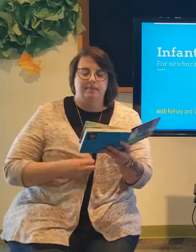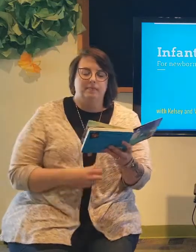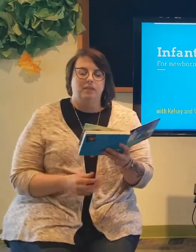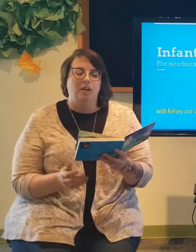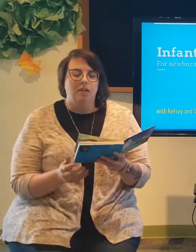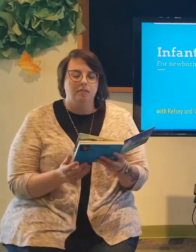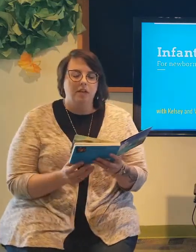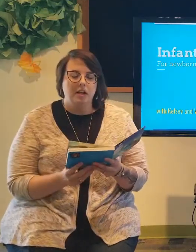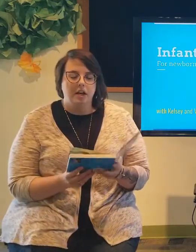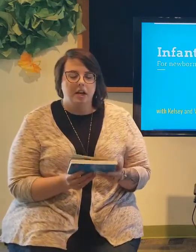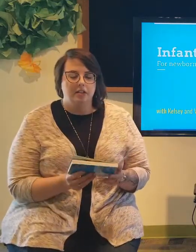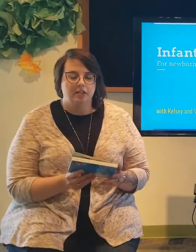All right.